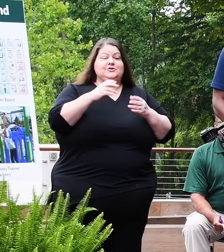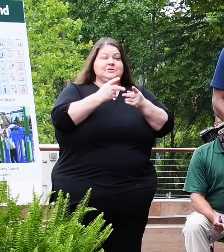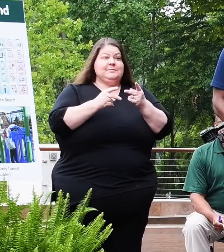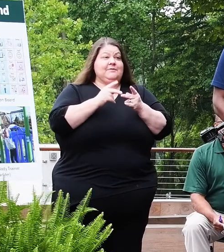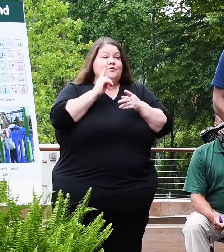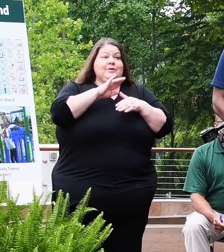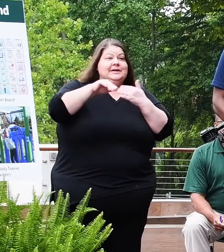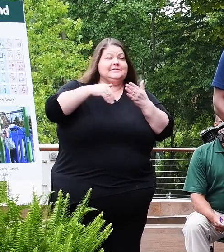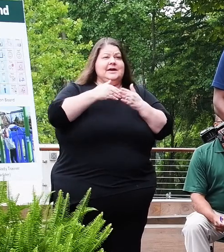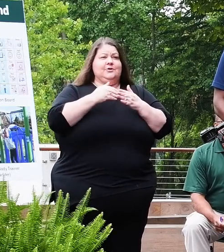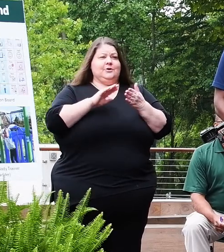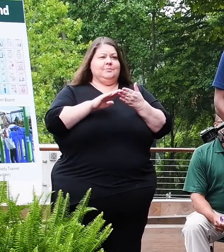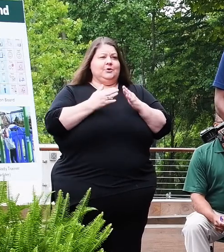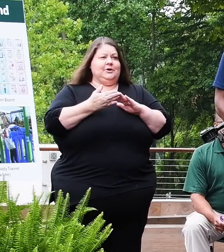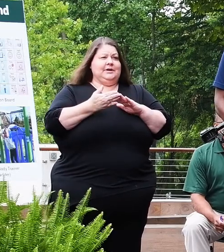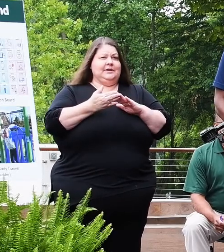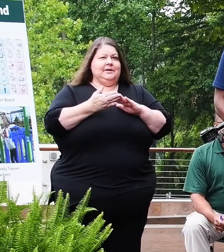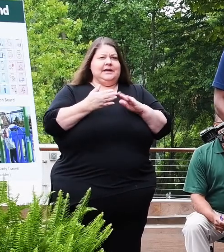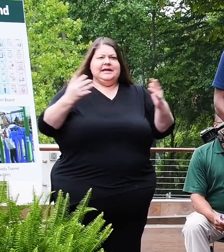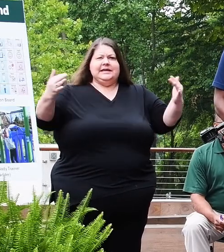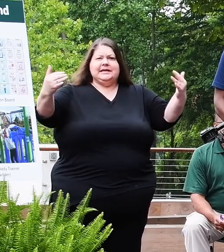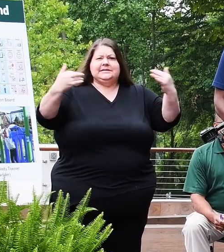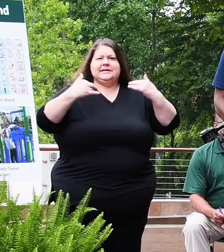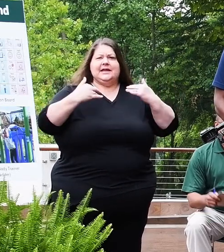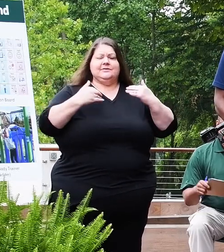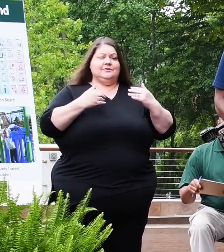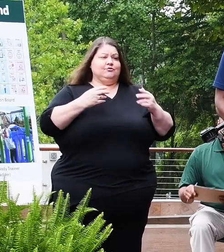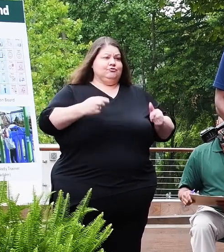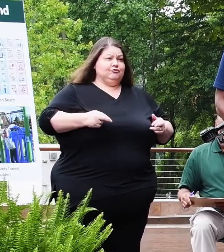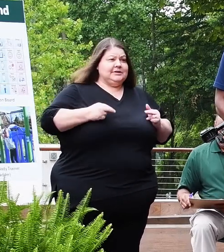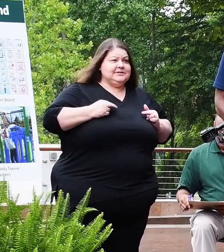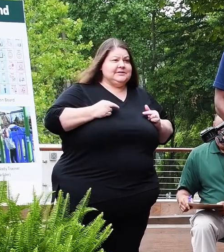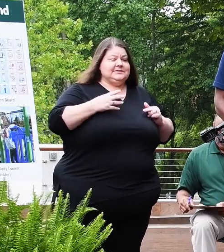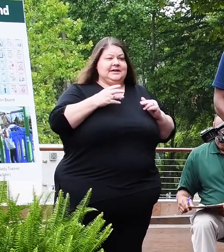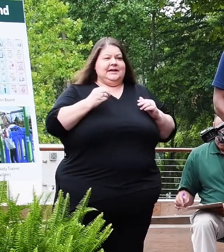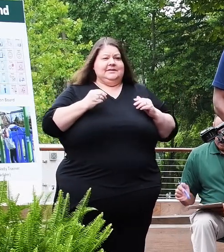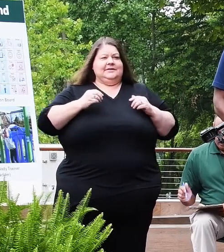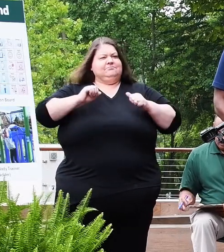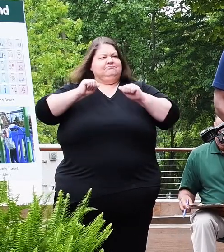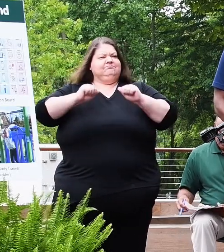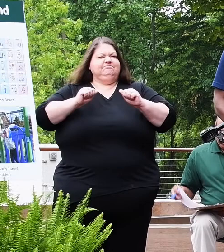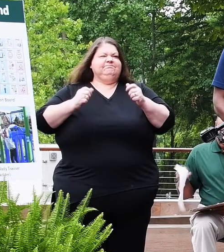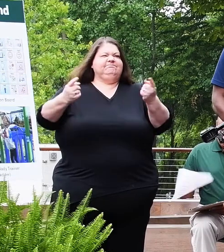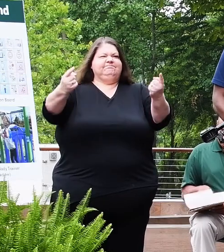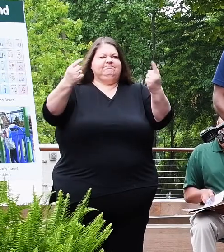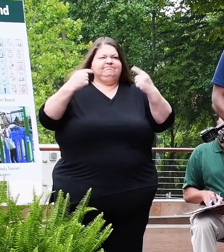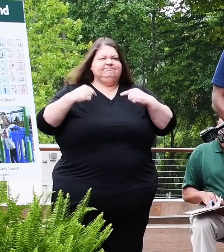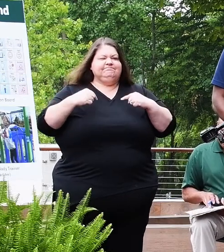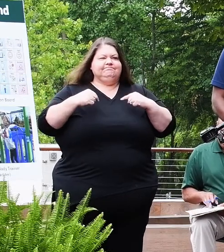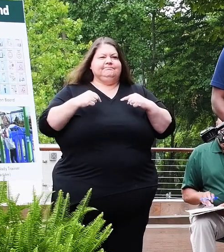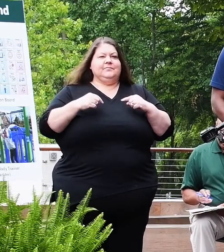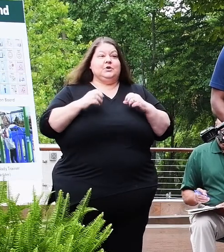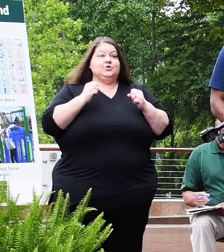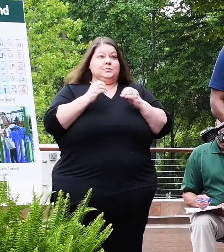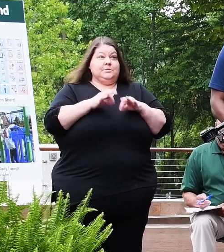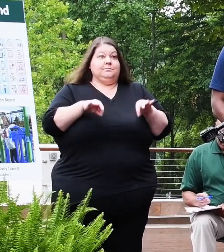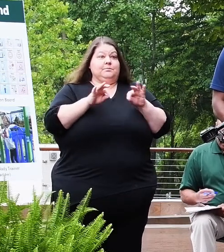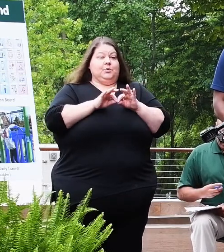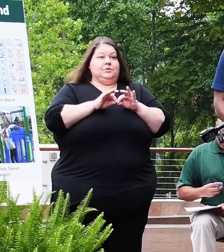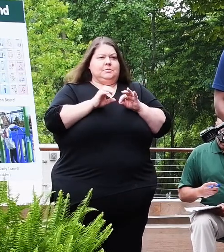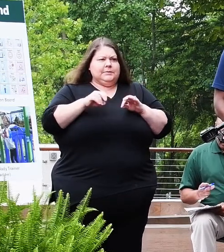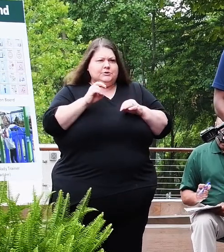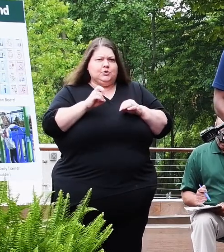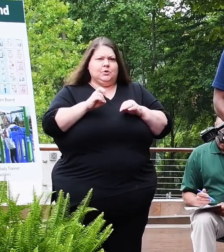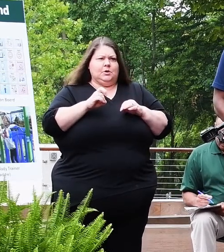and brings together residents and visitors of all ages and abilities. So it's important to make sure that we keep